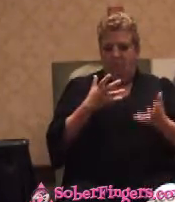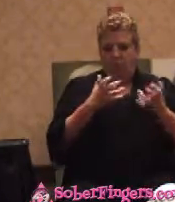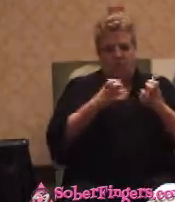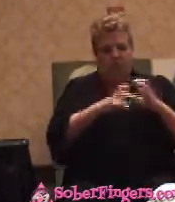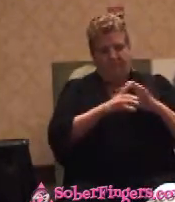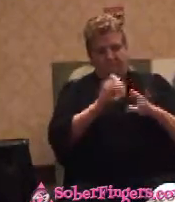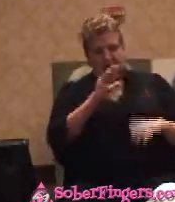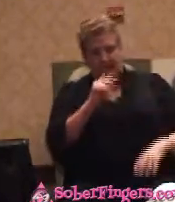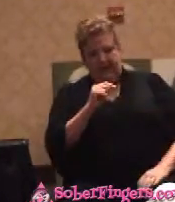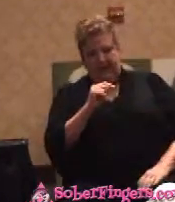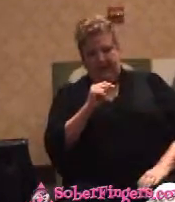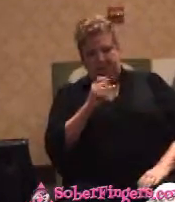would I do it?